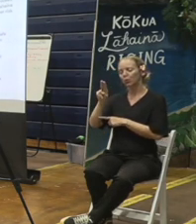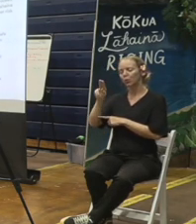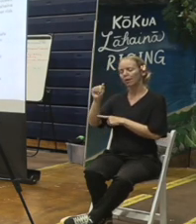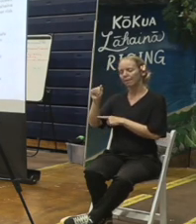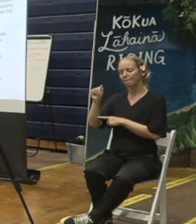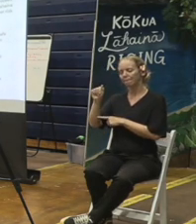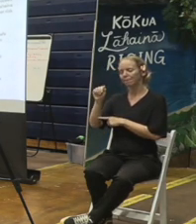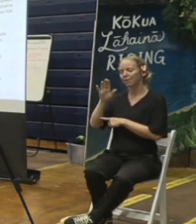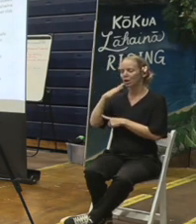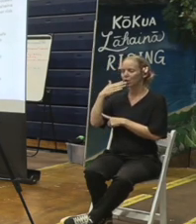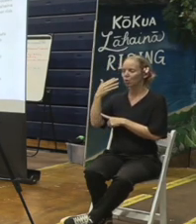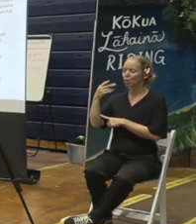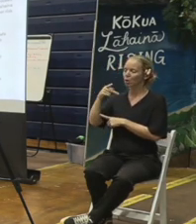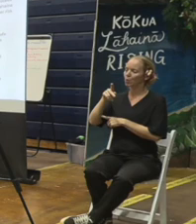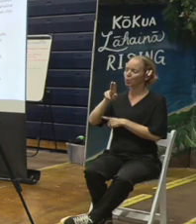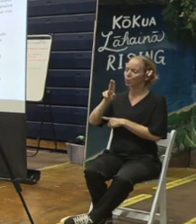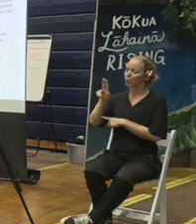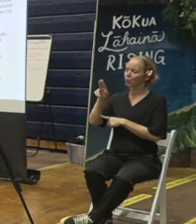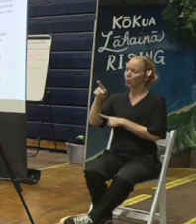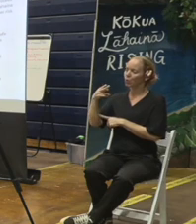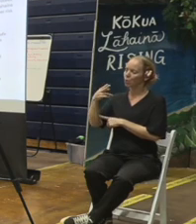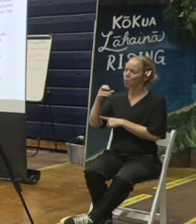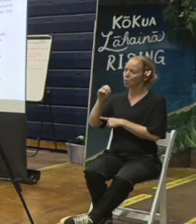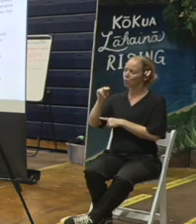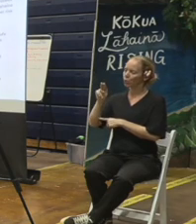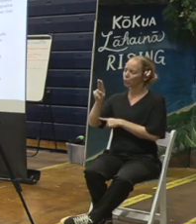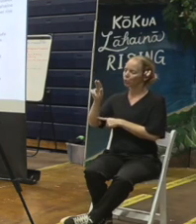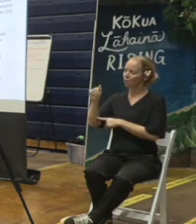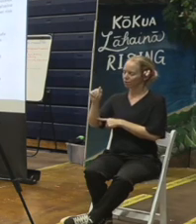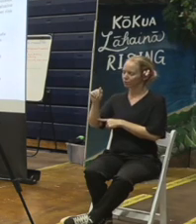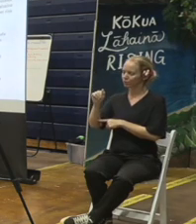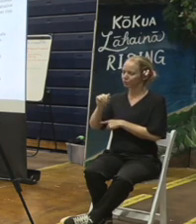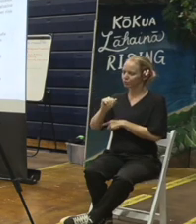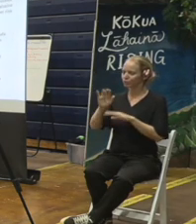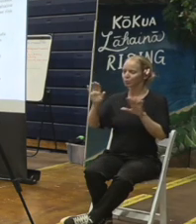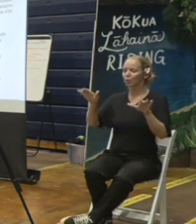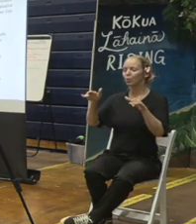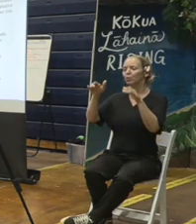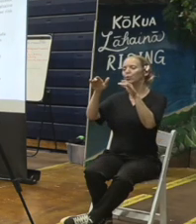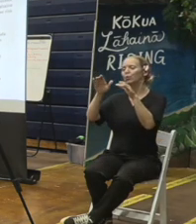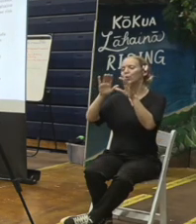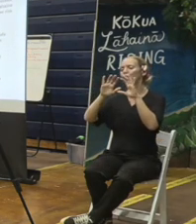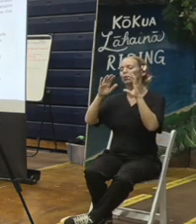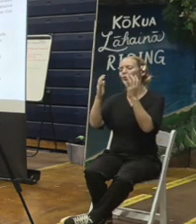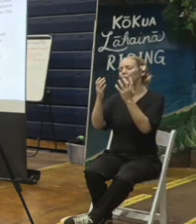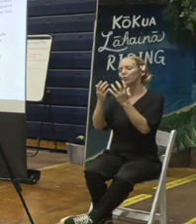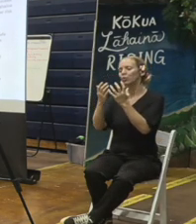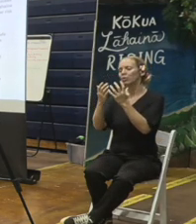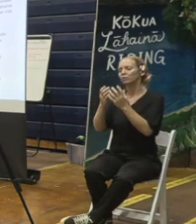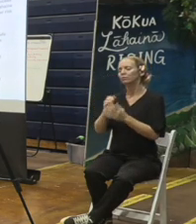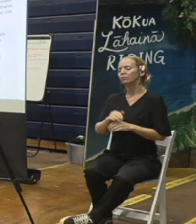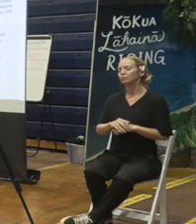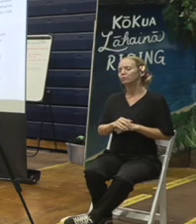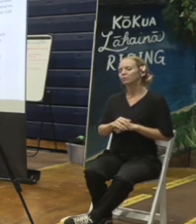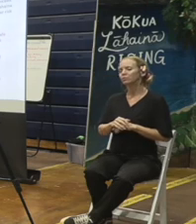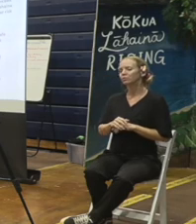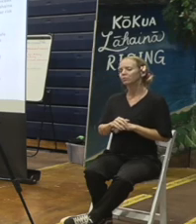Honua. Now, your third breath, your breath is going to be Hanu Ola.